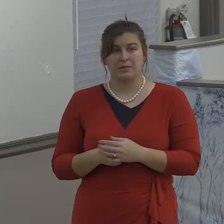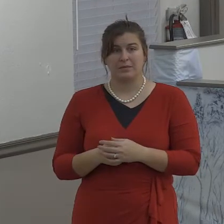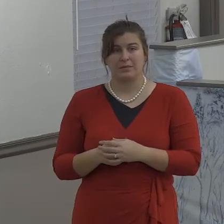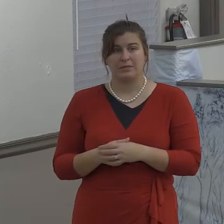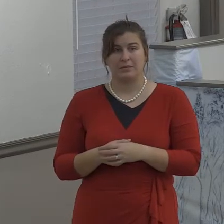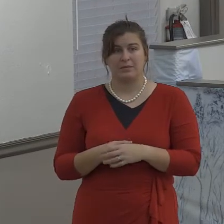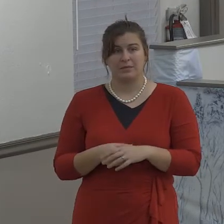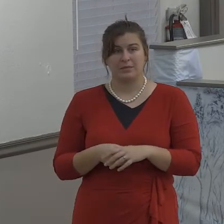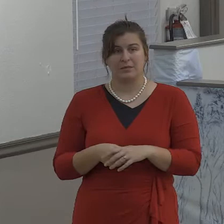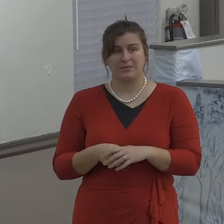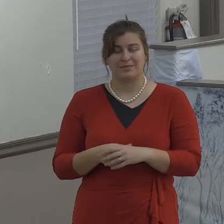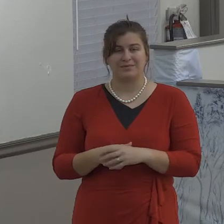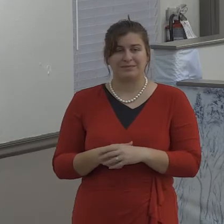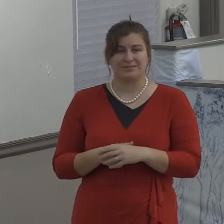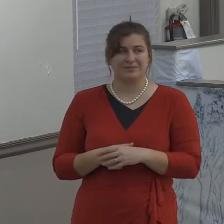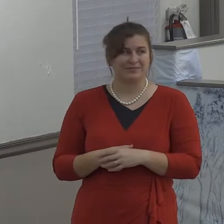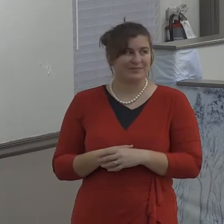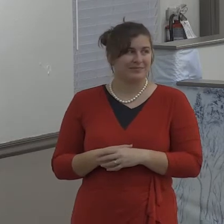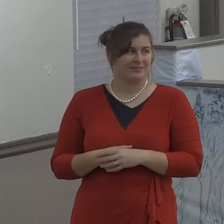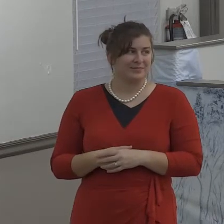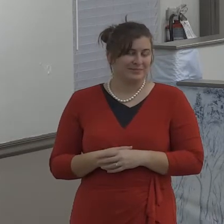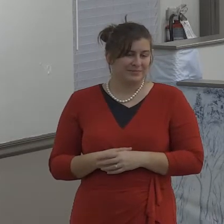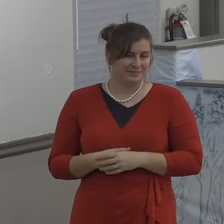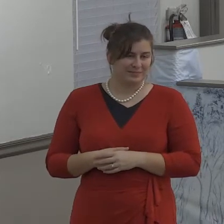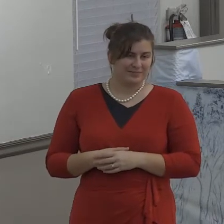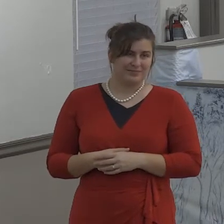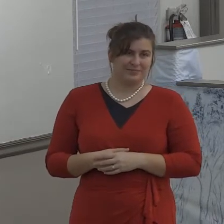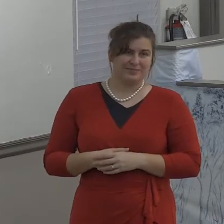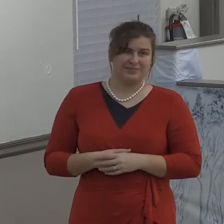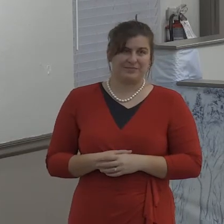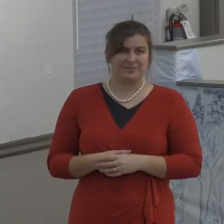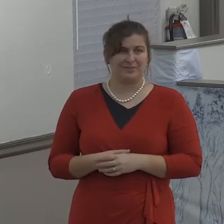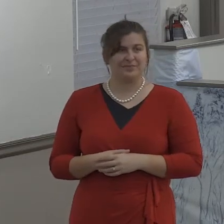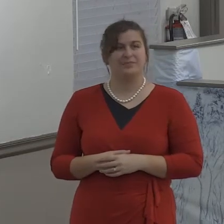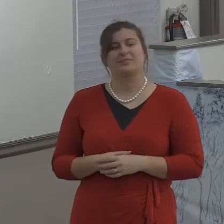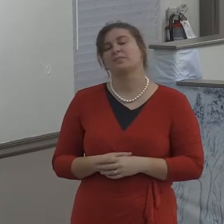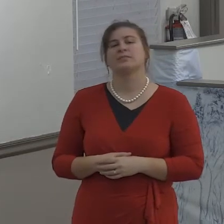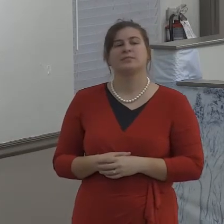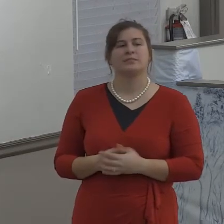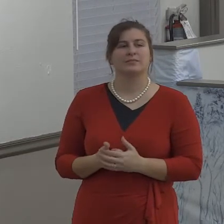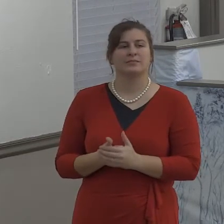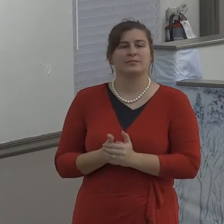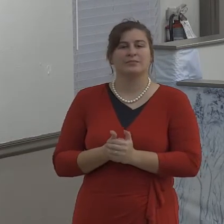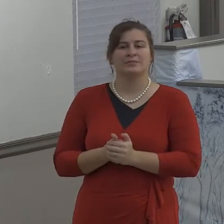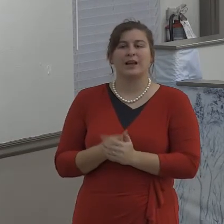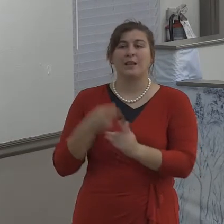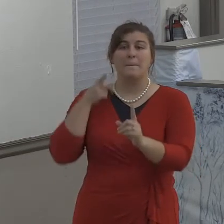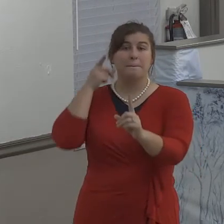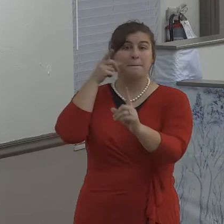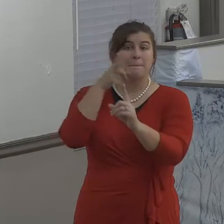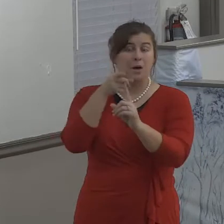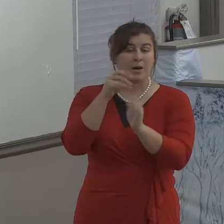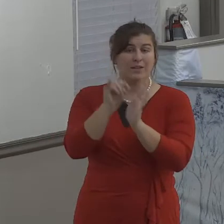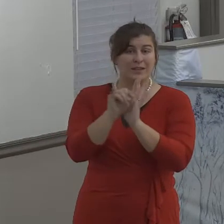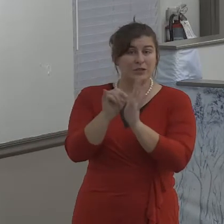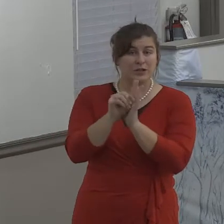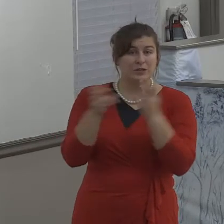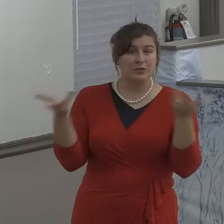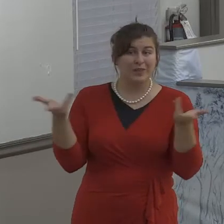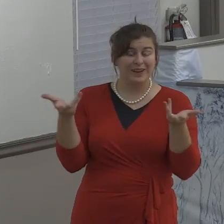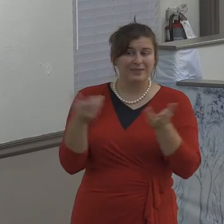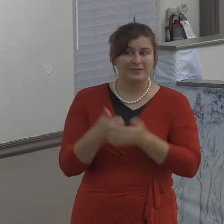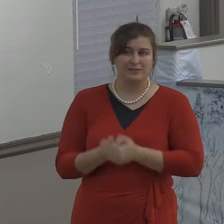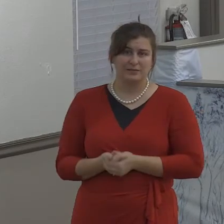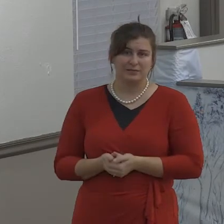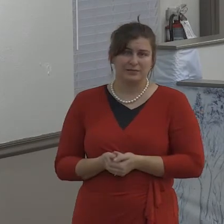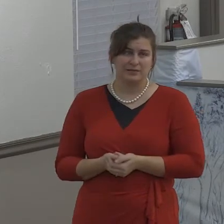But the truth of the matter is, is that when we're kind, and when we do good to others, and we don't expect anything in